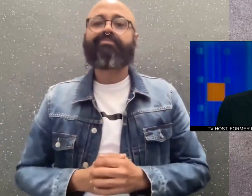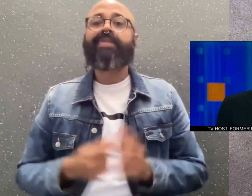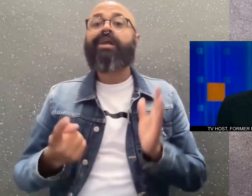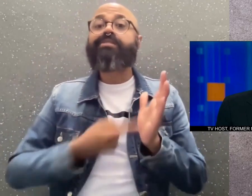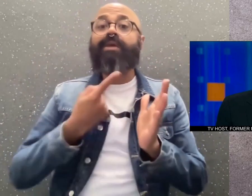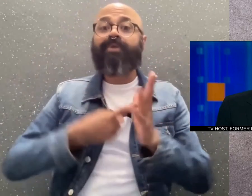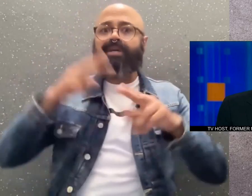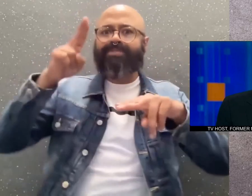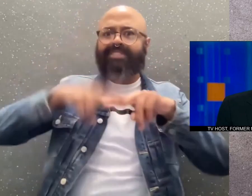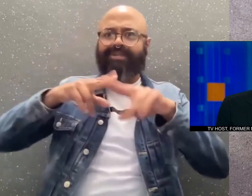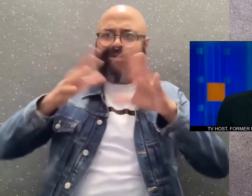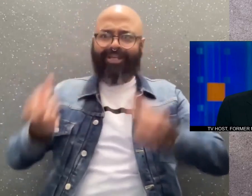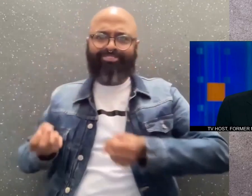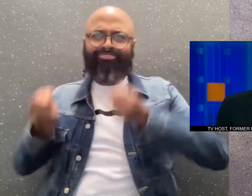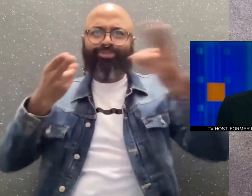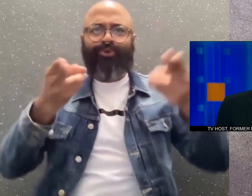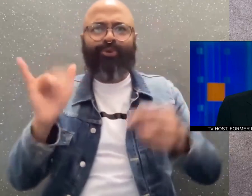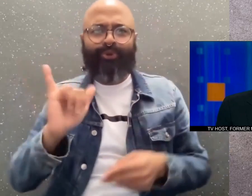Sometimes chairs were thrown too.